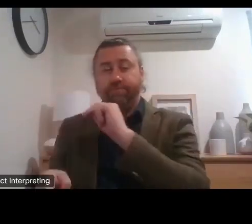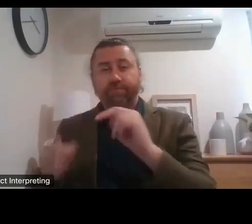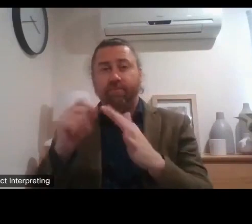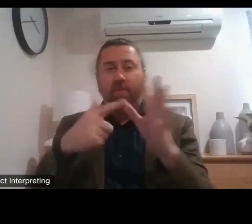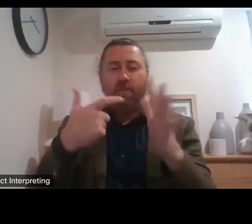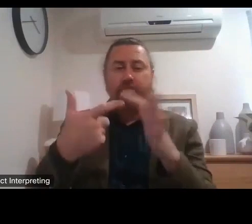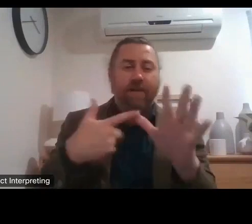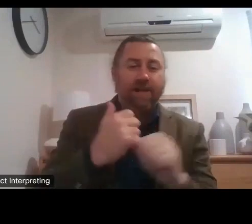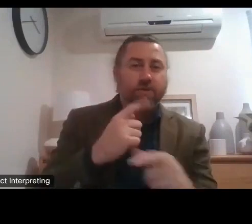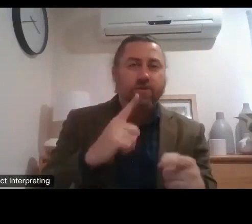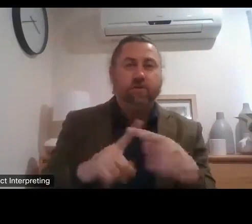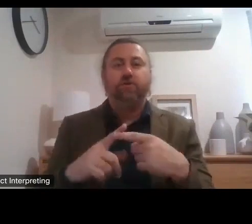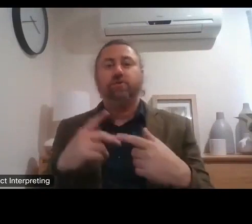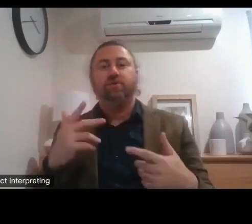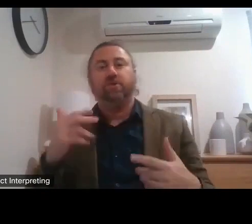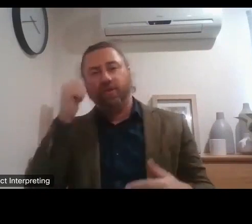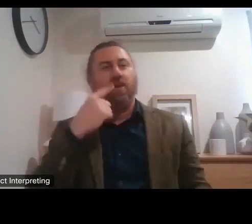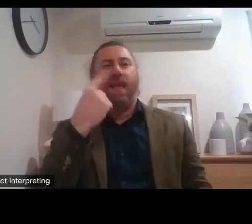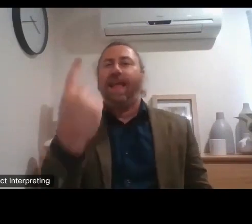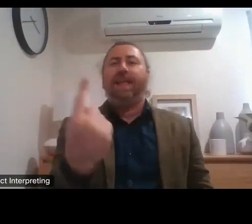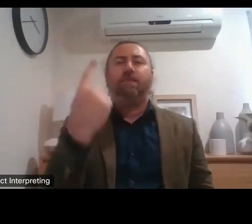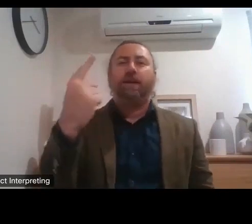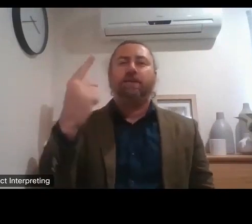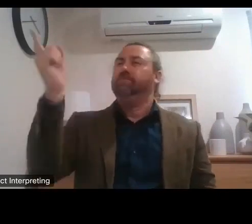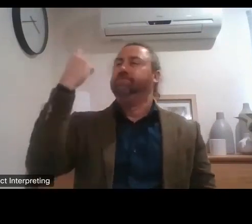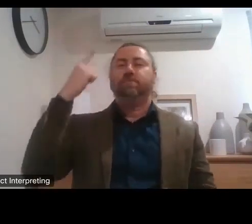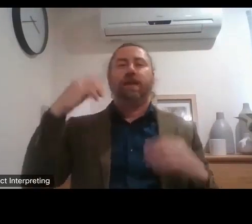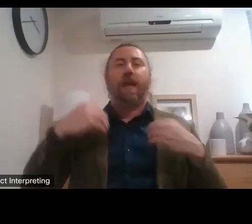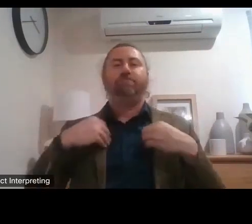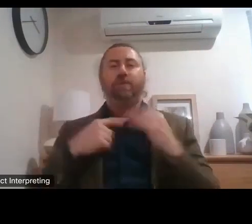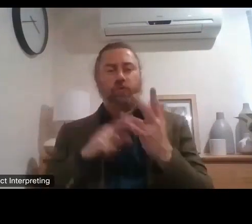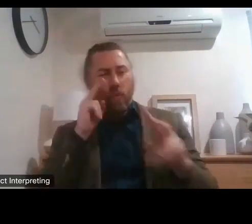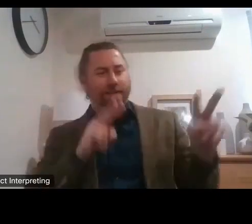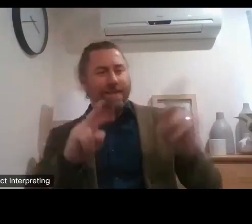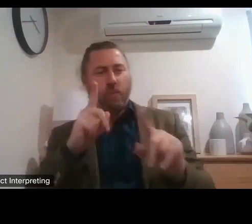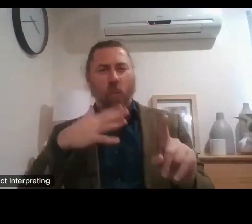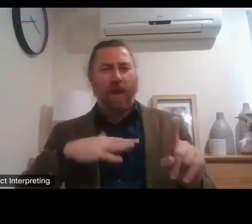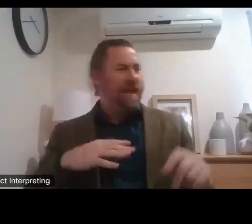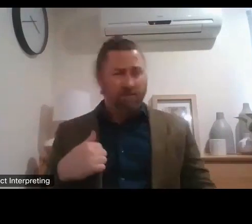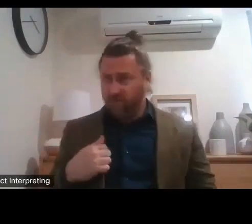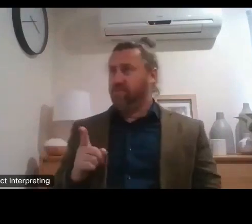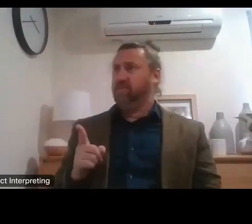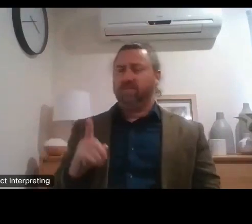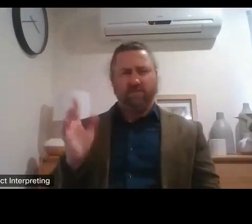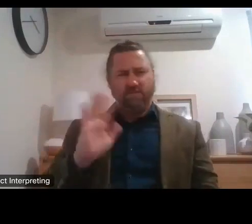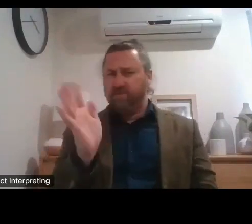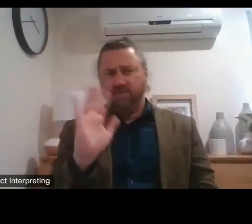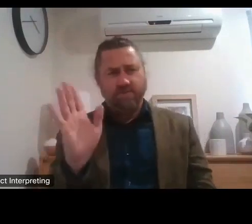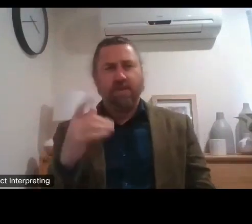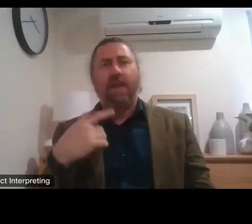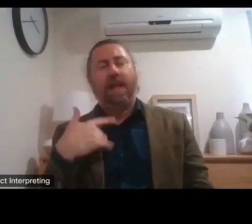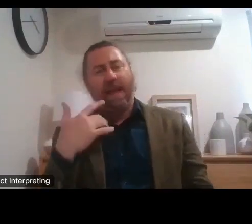the vehicle, the Trojan horse of independent assessments. So there's been lots of negatives as well. And we want to rebuild trust.